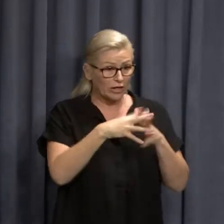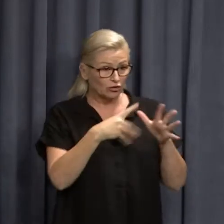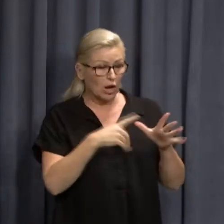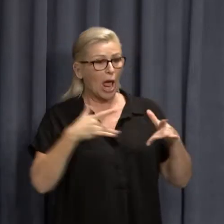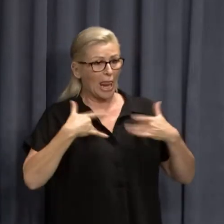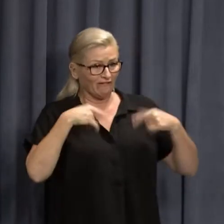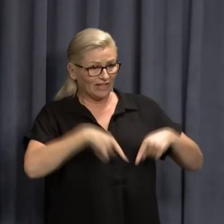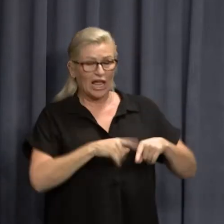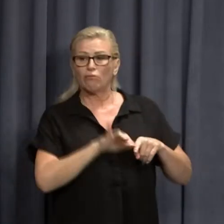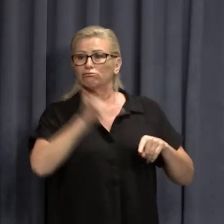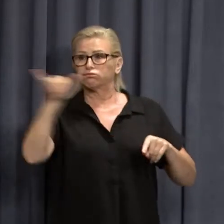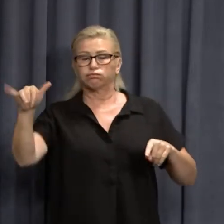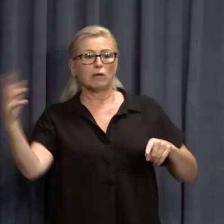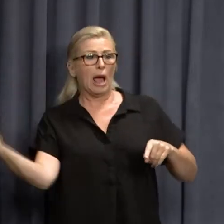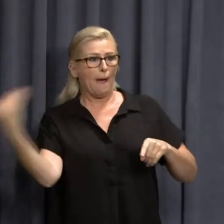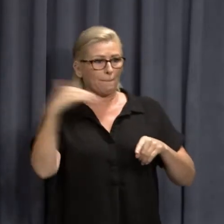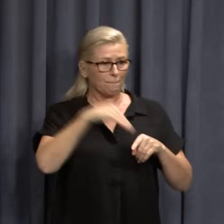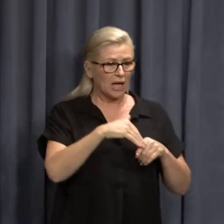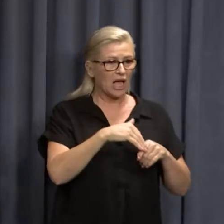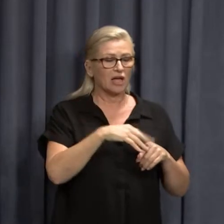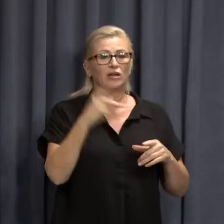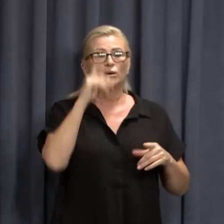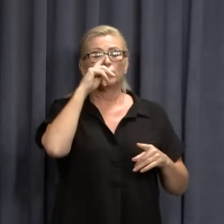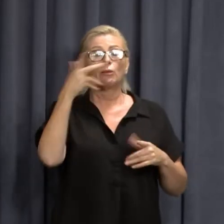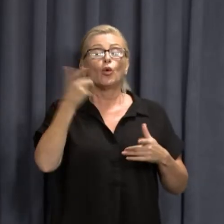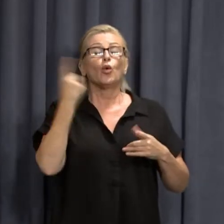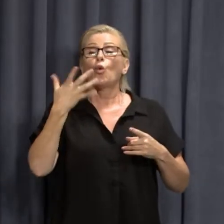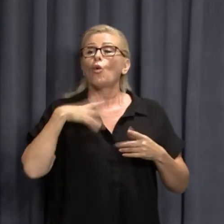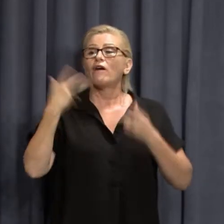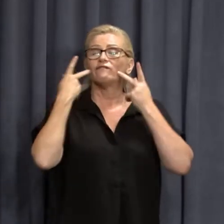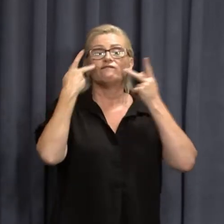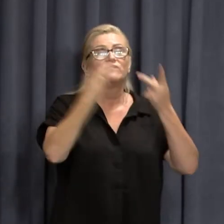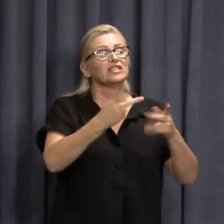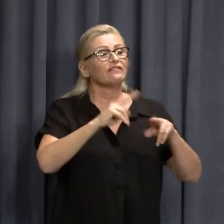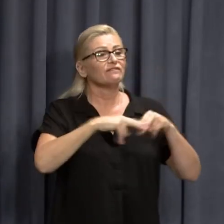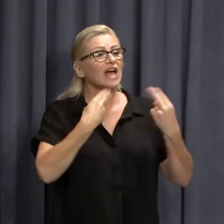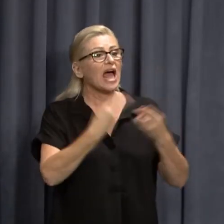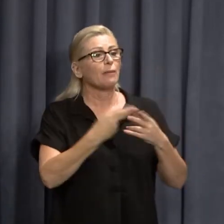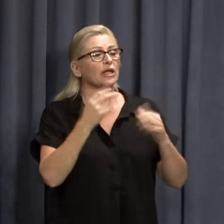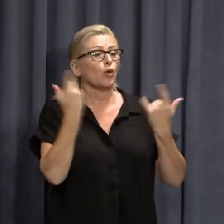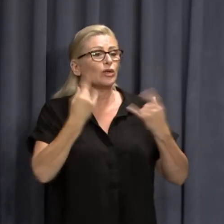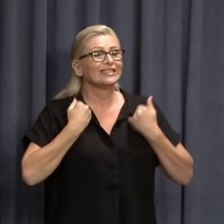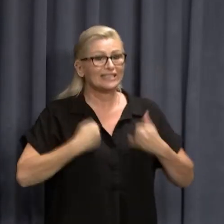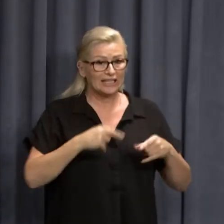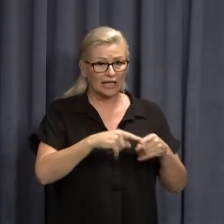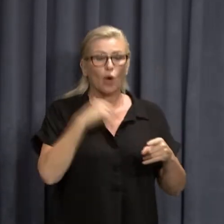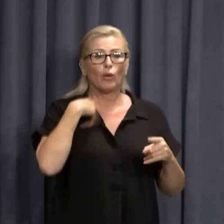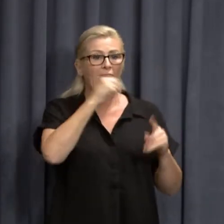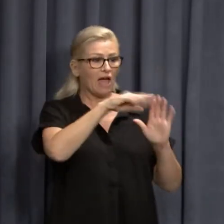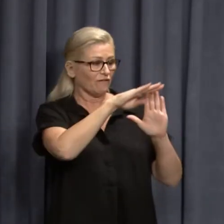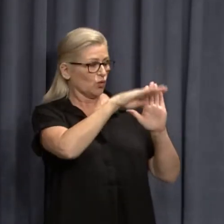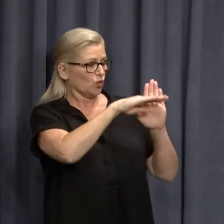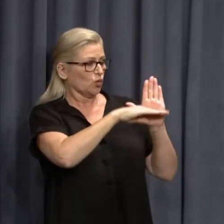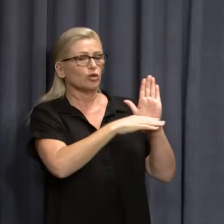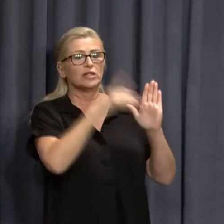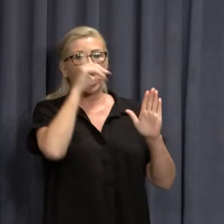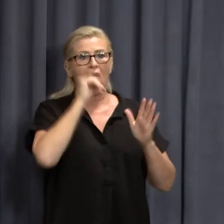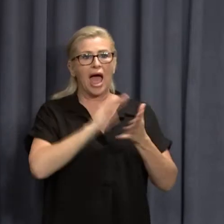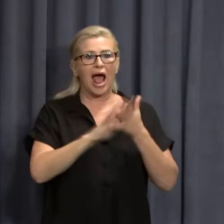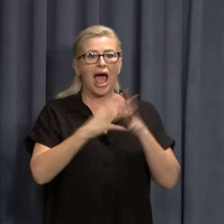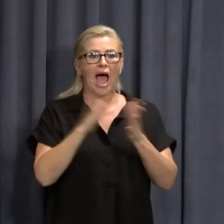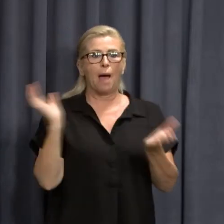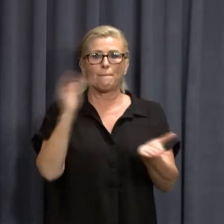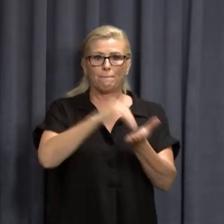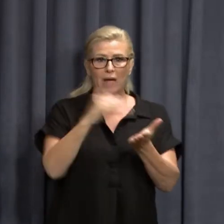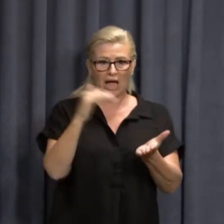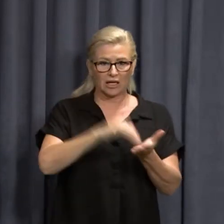coming to visit sick relatives and the like and we'll have a range of categories and a range of ways for people to return home subject to